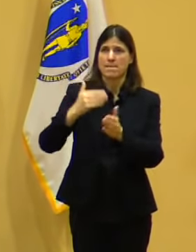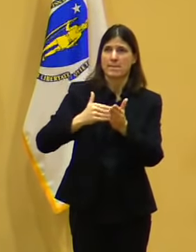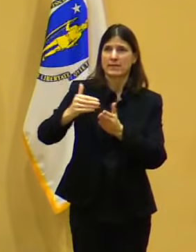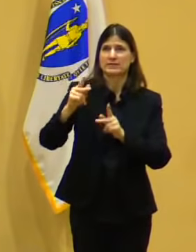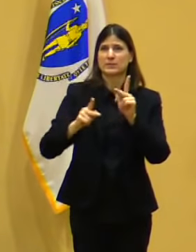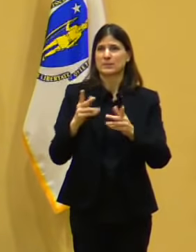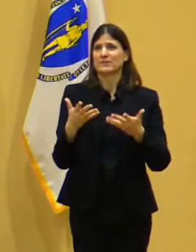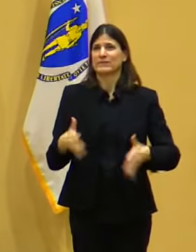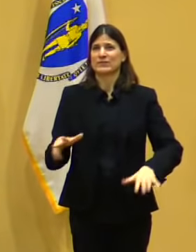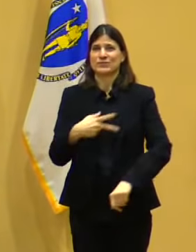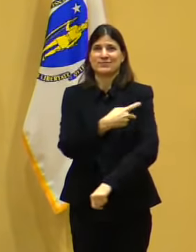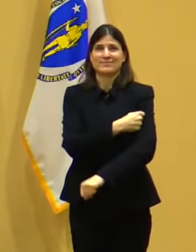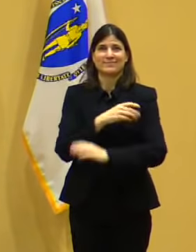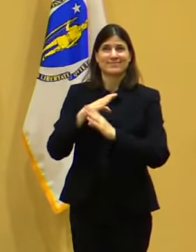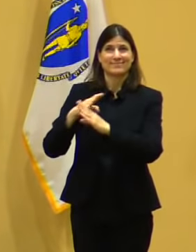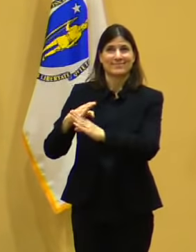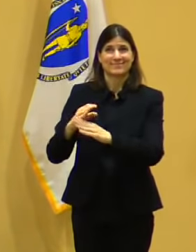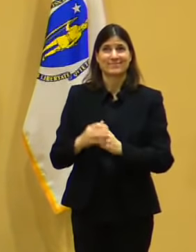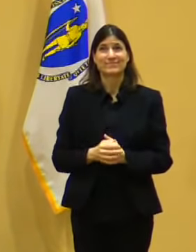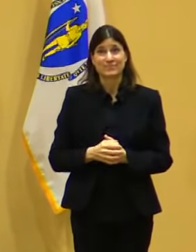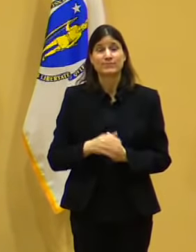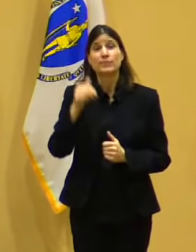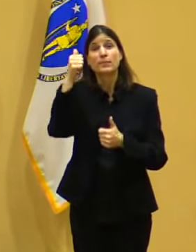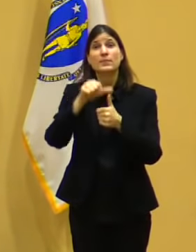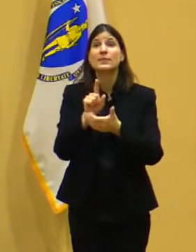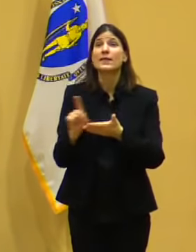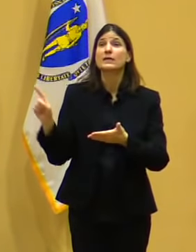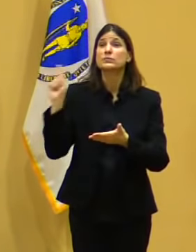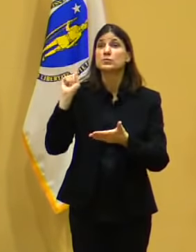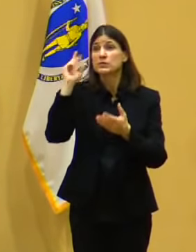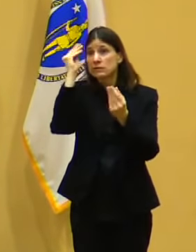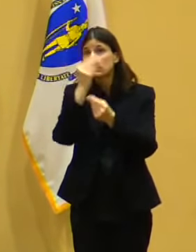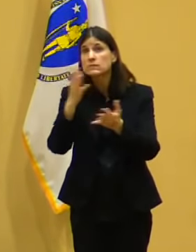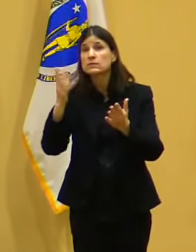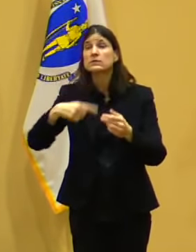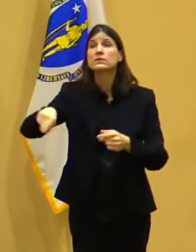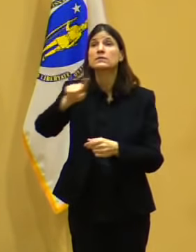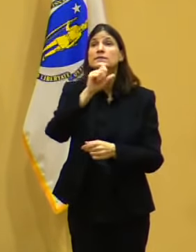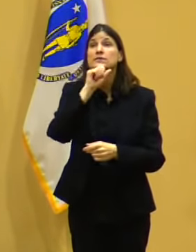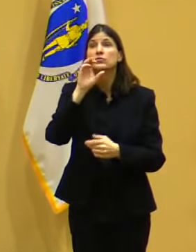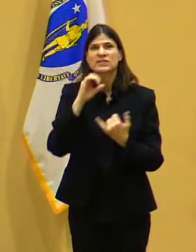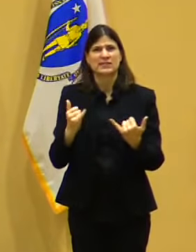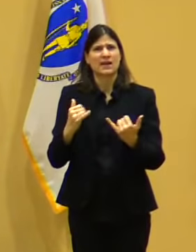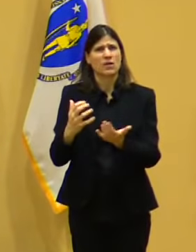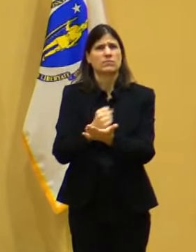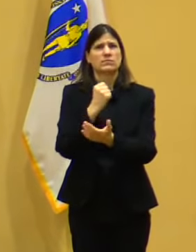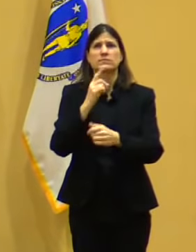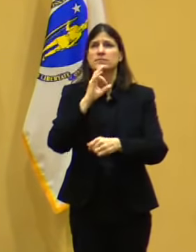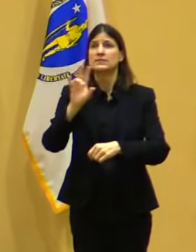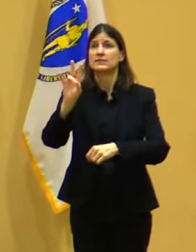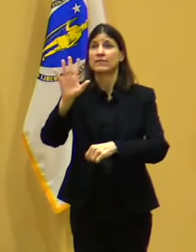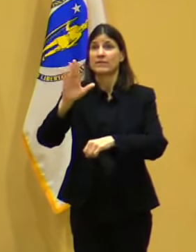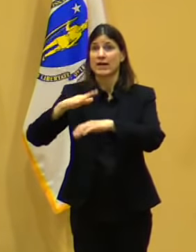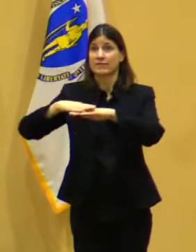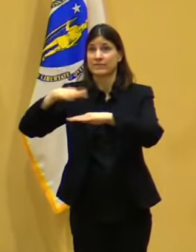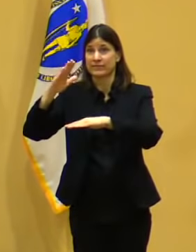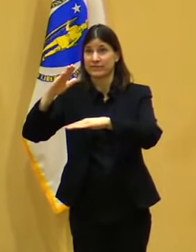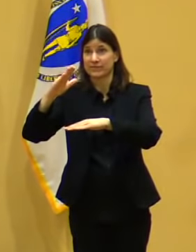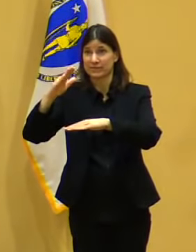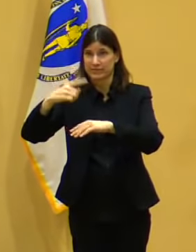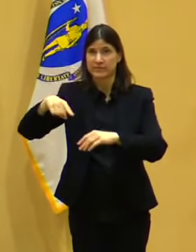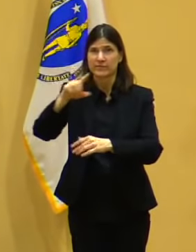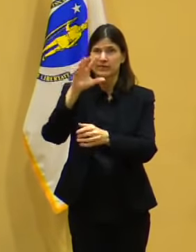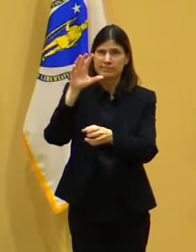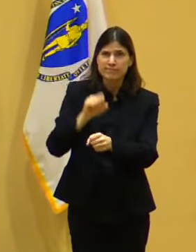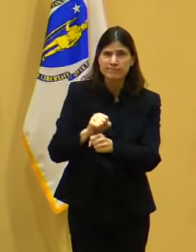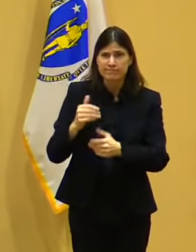older. These residents have been getting shots for the past 10 days, and during that time, we've learned that some people might be hesitant to go